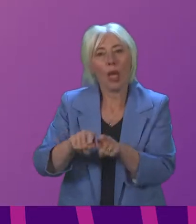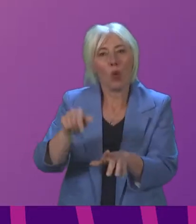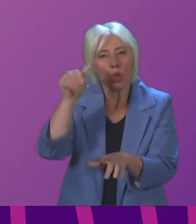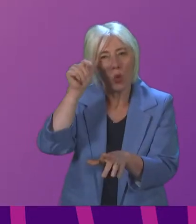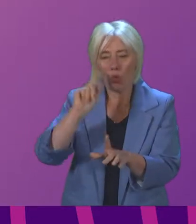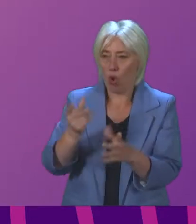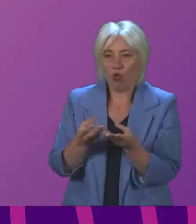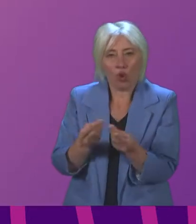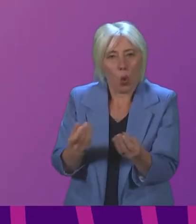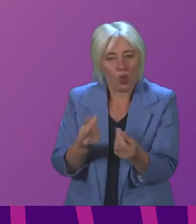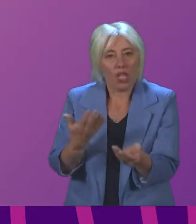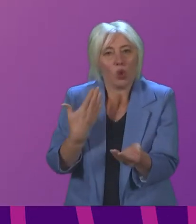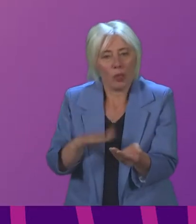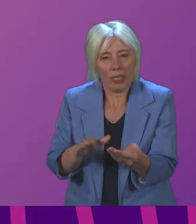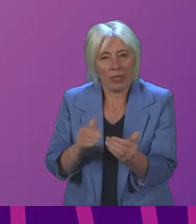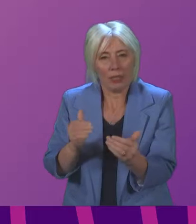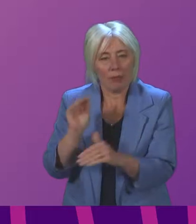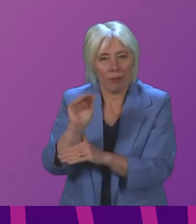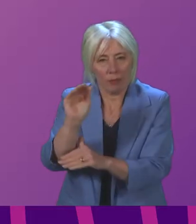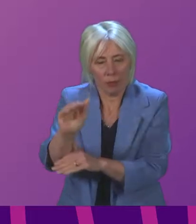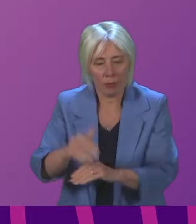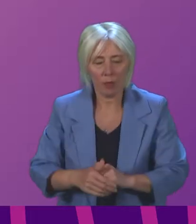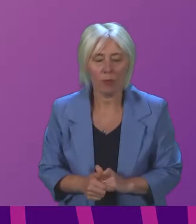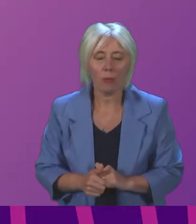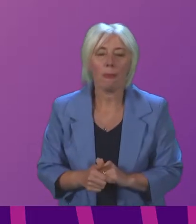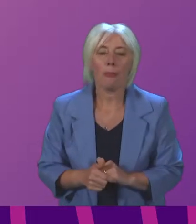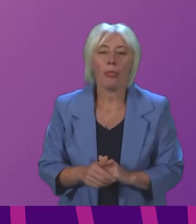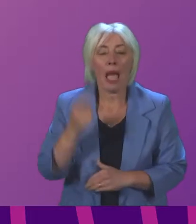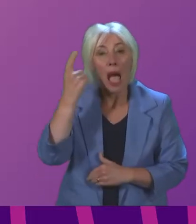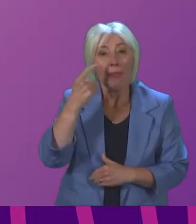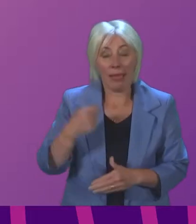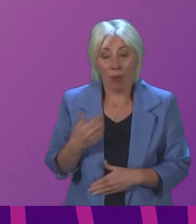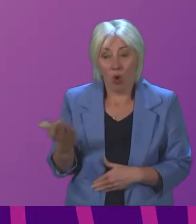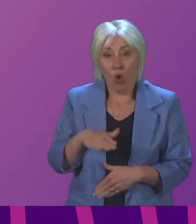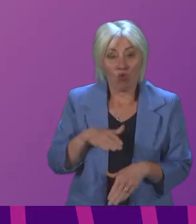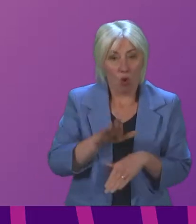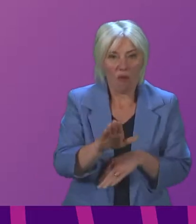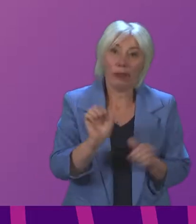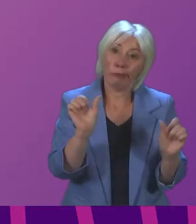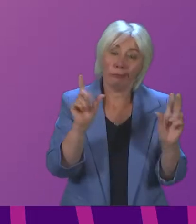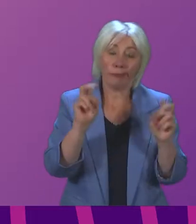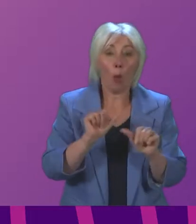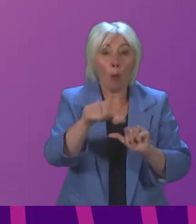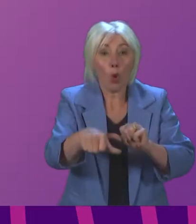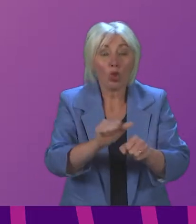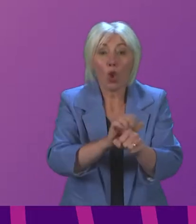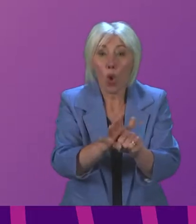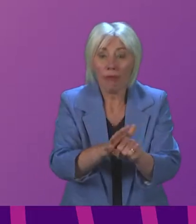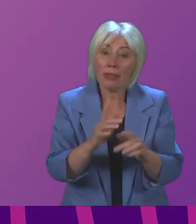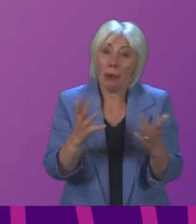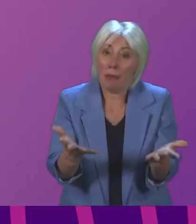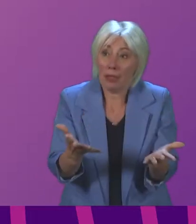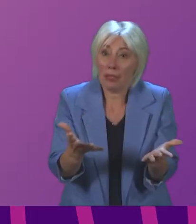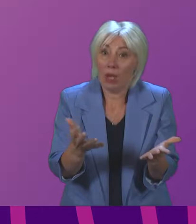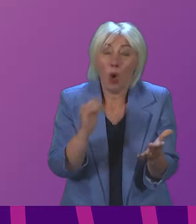where resource will be needed going forward planning officer I am focusing on recovery post-COVID if you like although the truth is it is unlikely